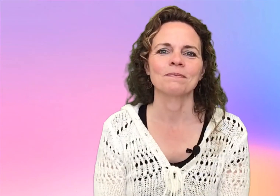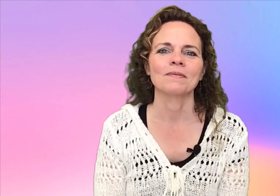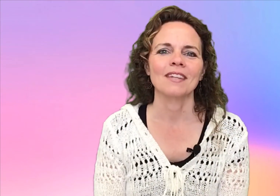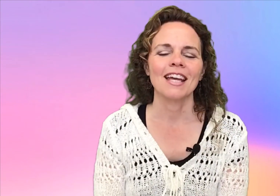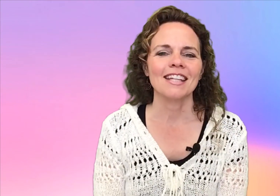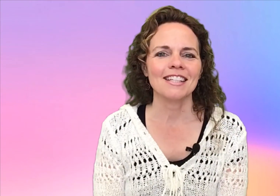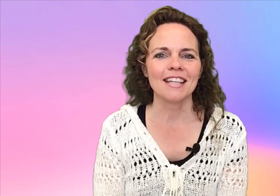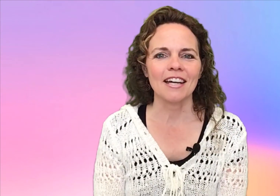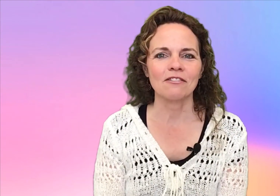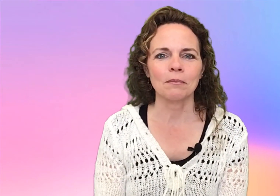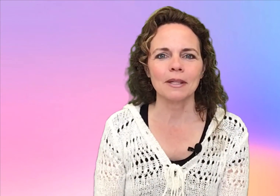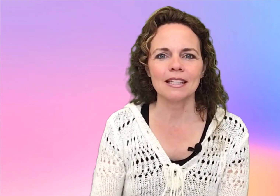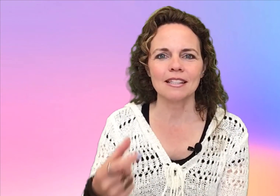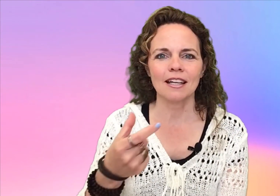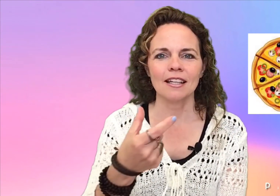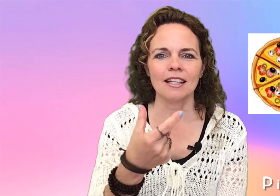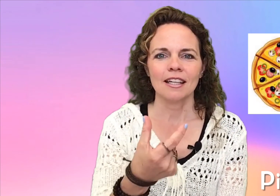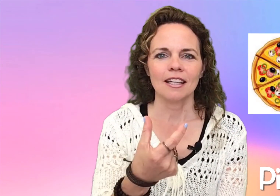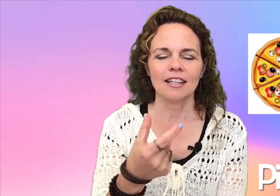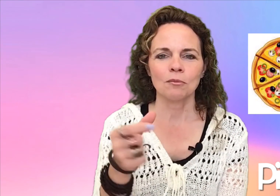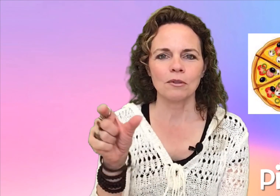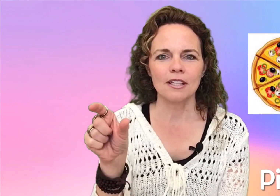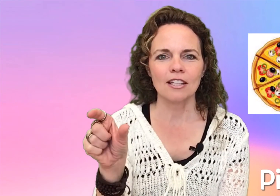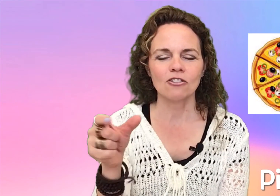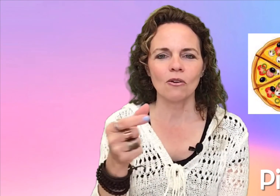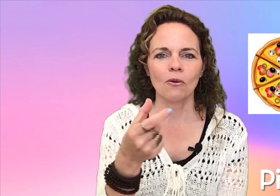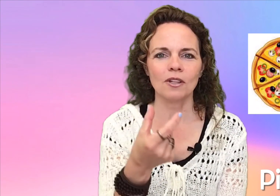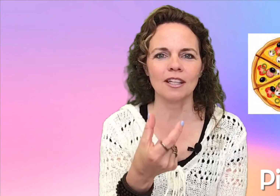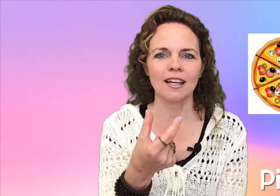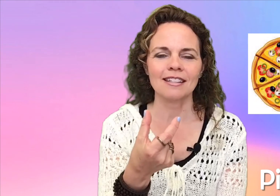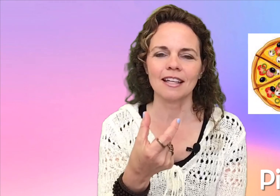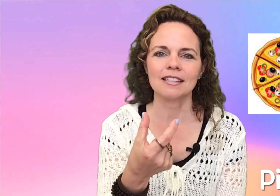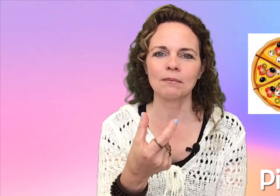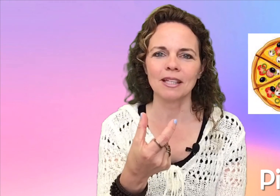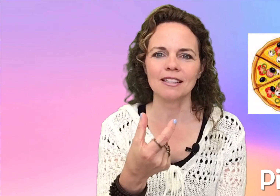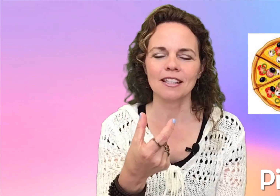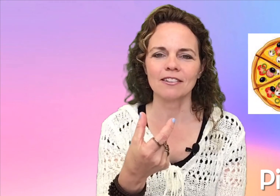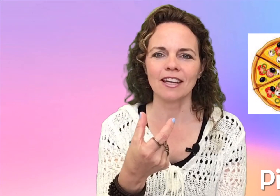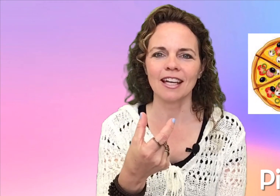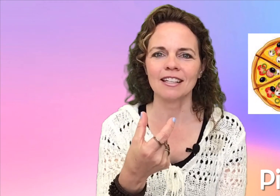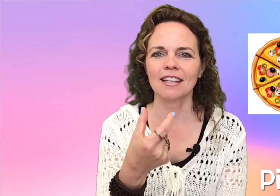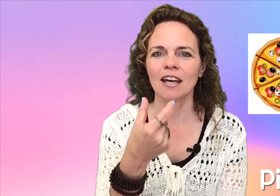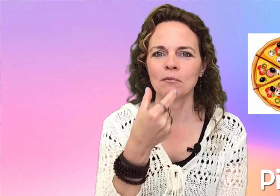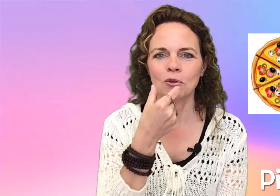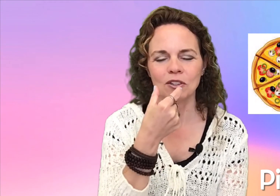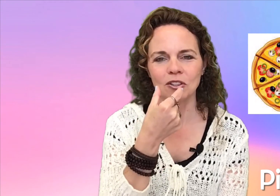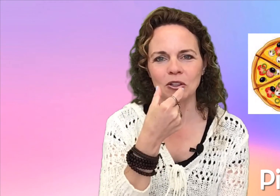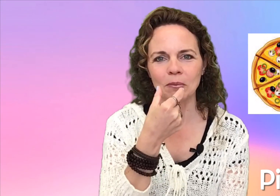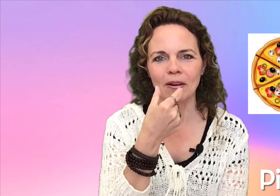The sign for pizza is pretend you're holding a slice of pizza in your hand and move it to your mouth.